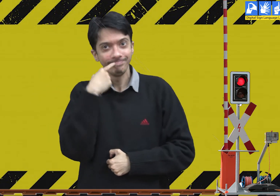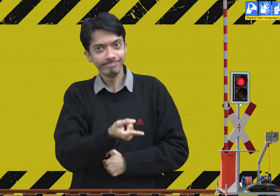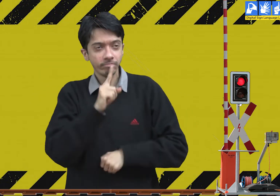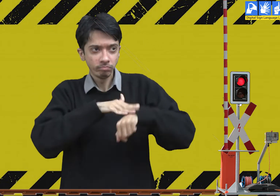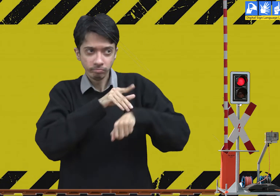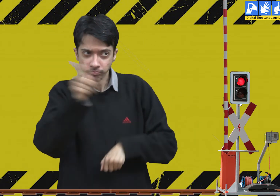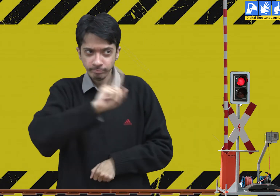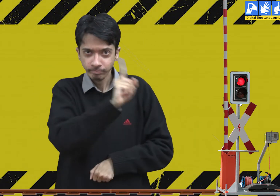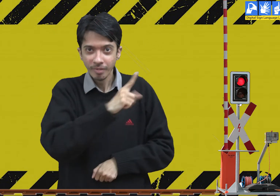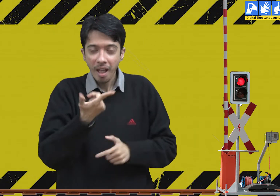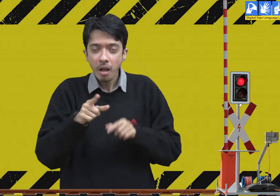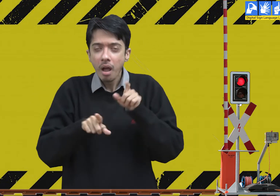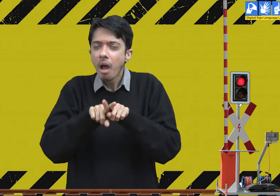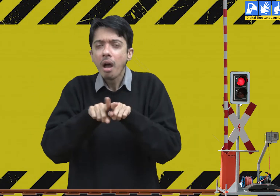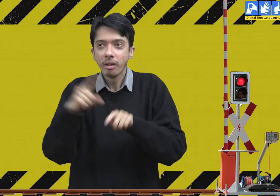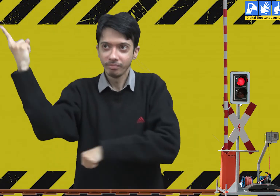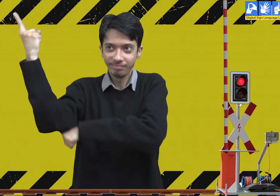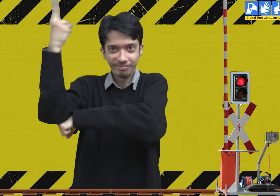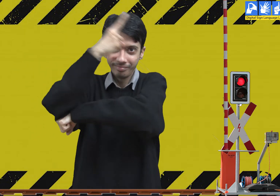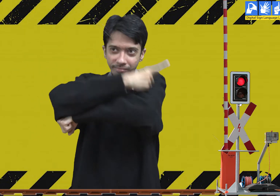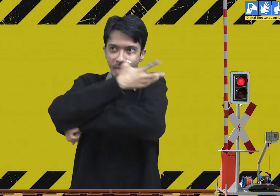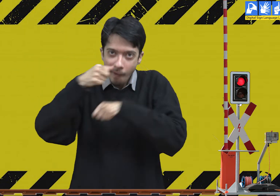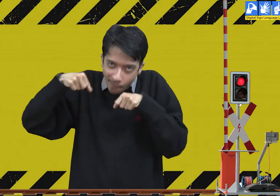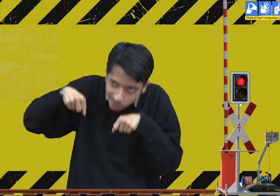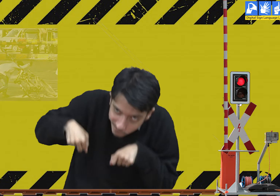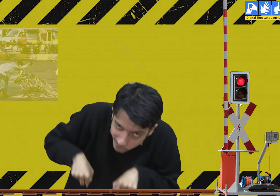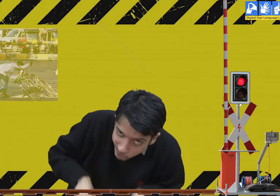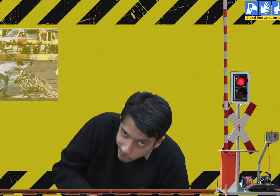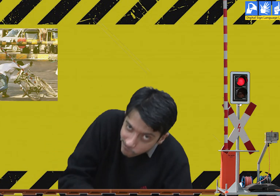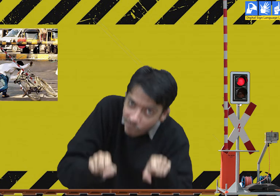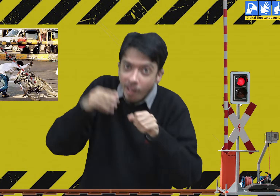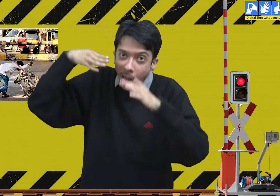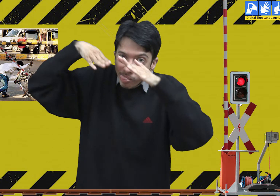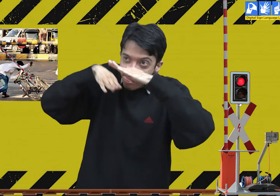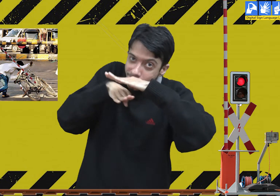never cross a railway line when the level crossing gate is closed.